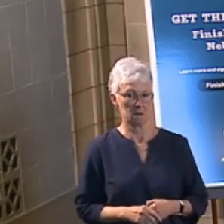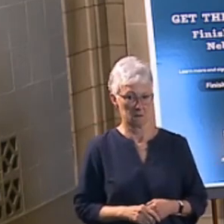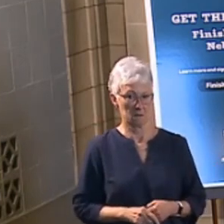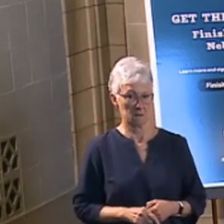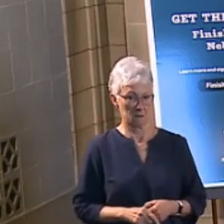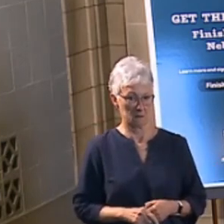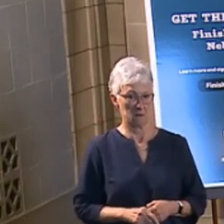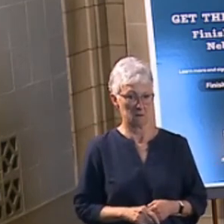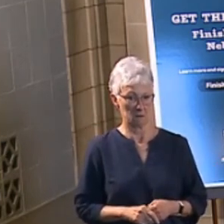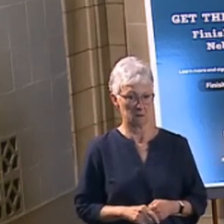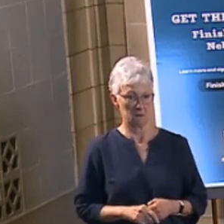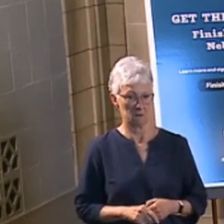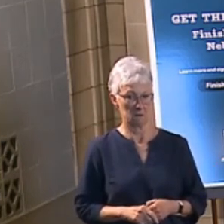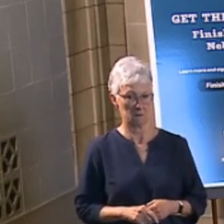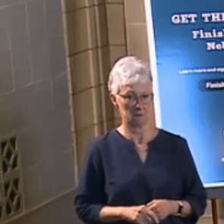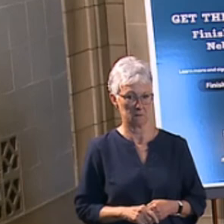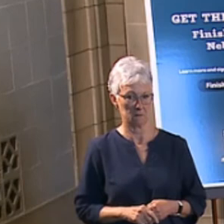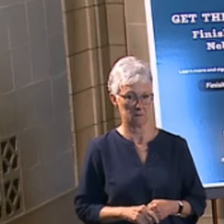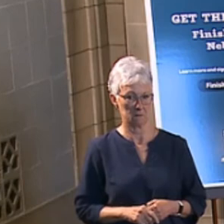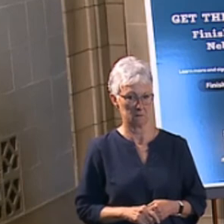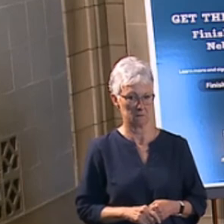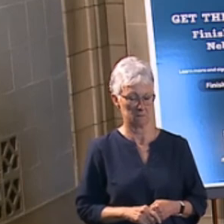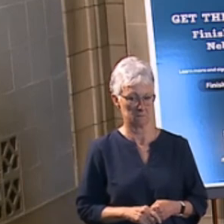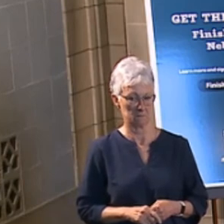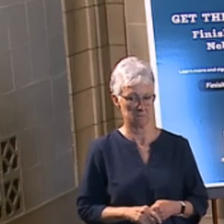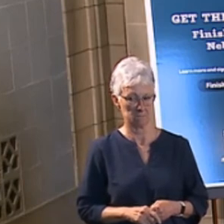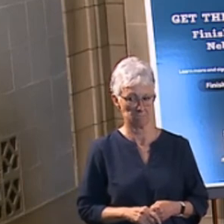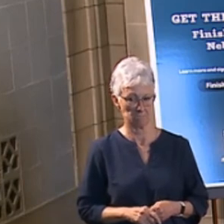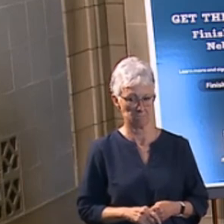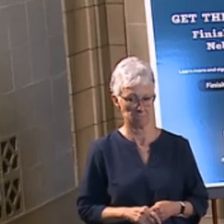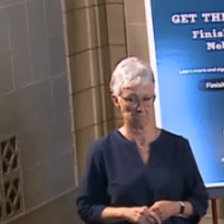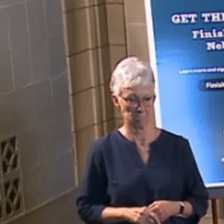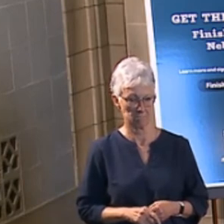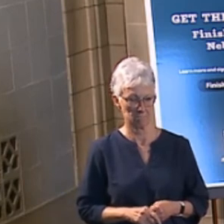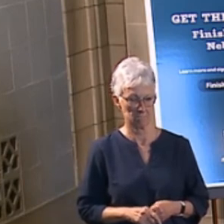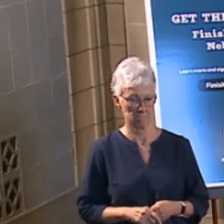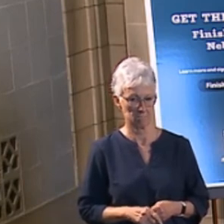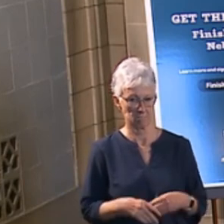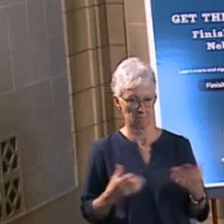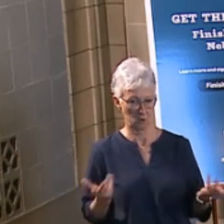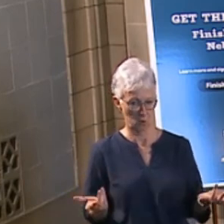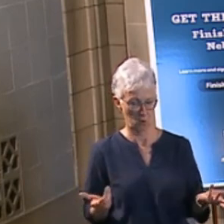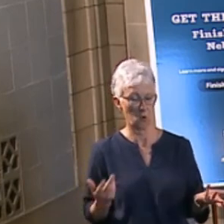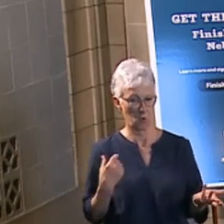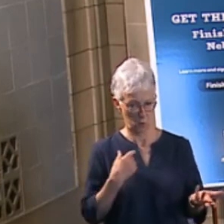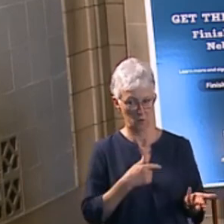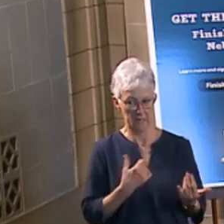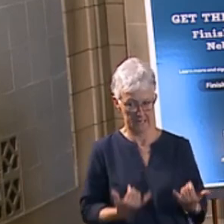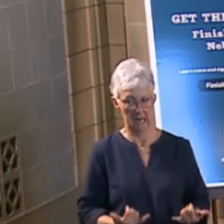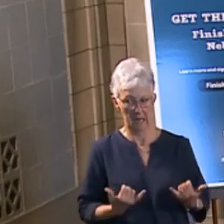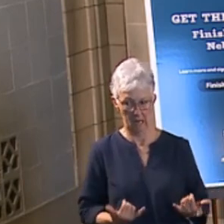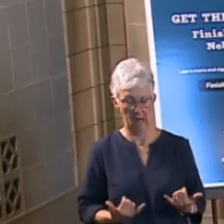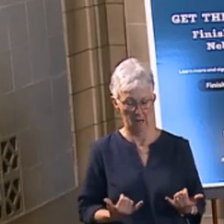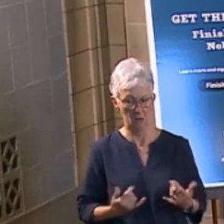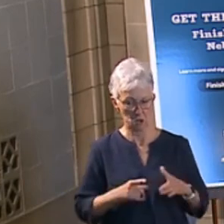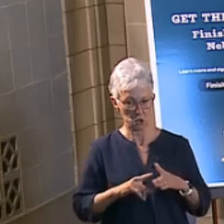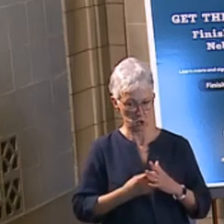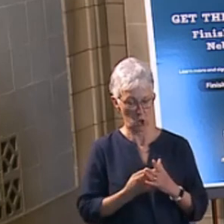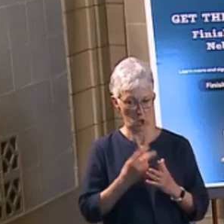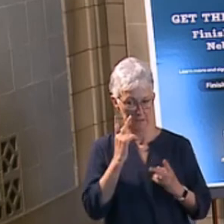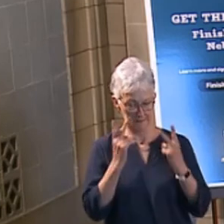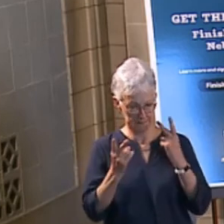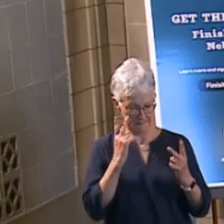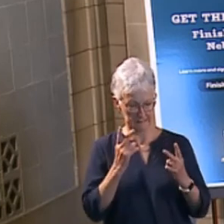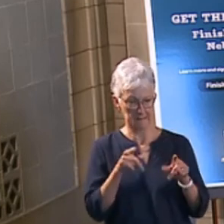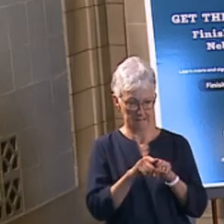about this maybe new surge or new uptick in cases that we're seeing? So, you know, we are seeing, as the Governor mentioned, there was